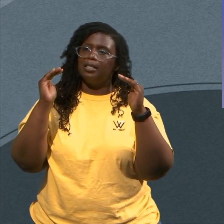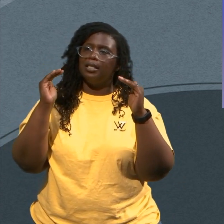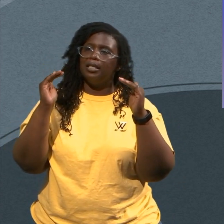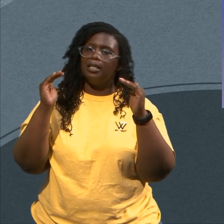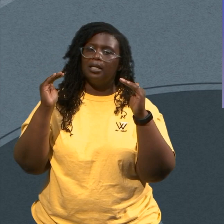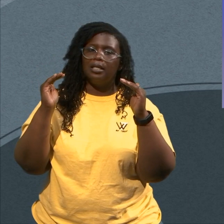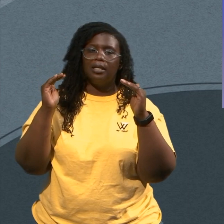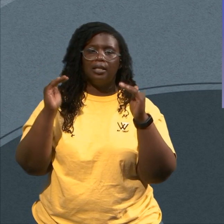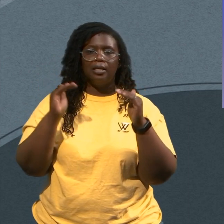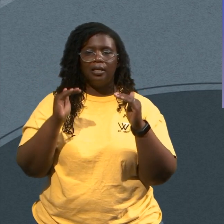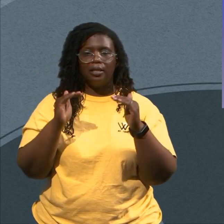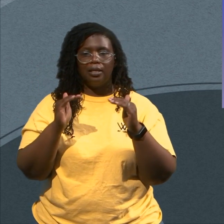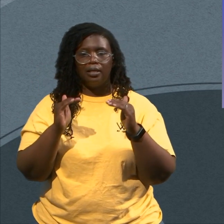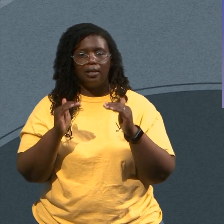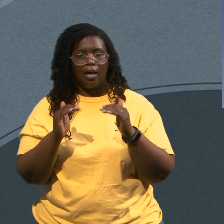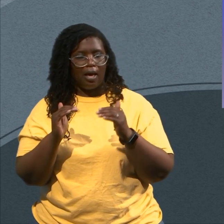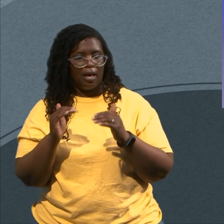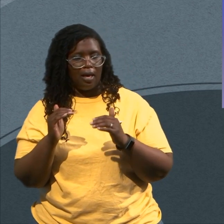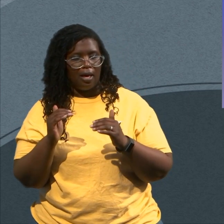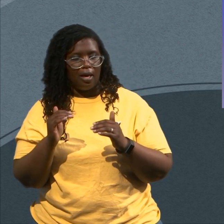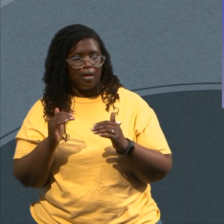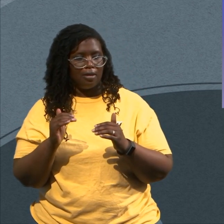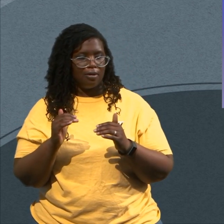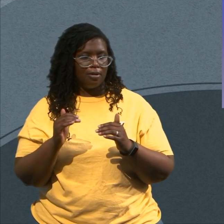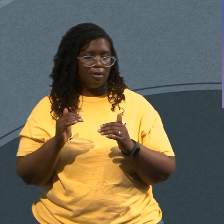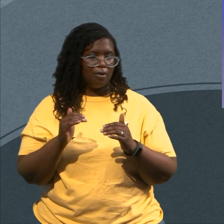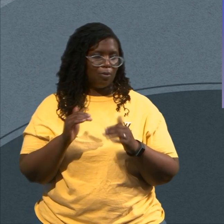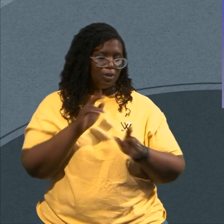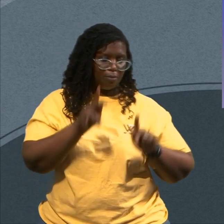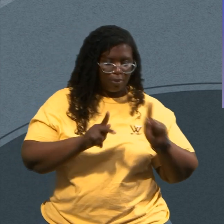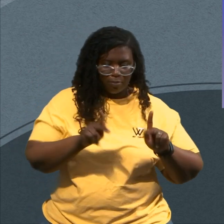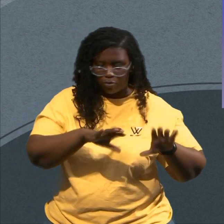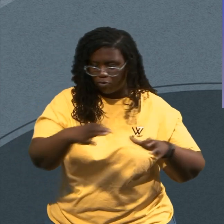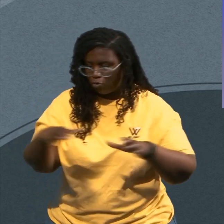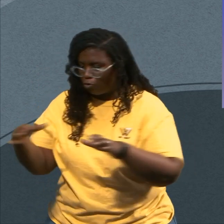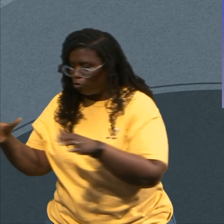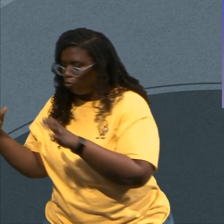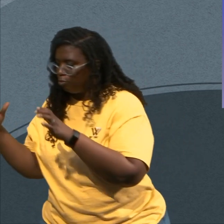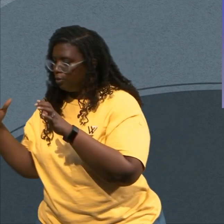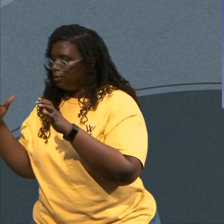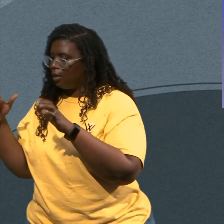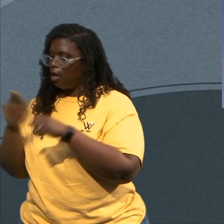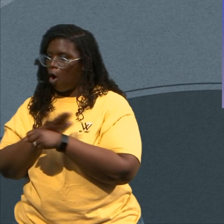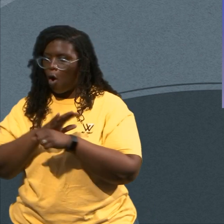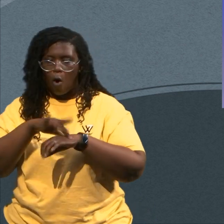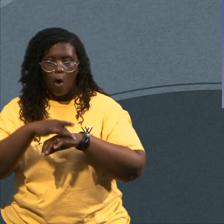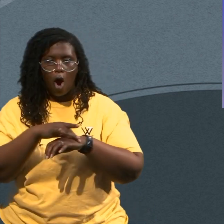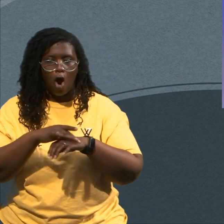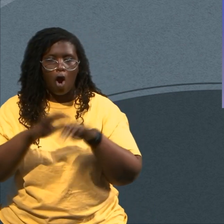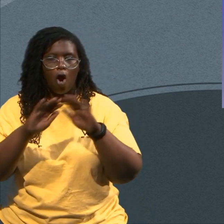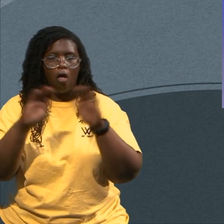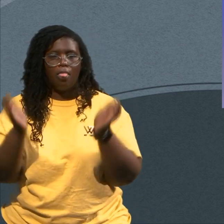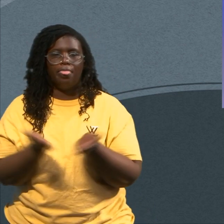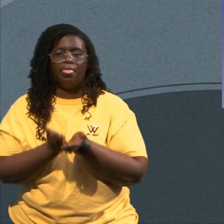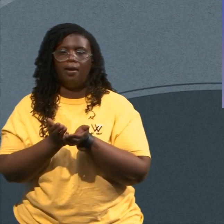I Will Be Exalted In The Earth I'm Going To Help You